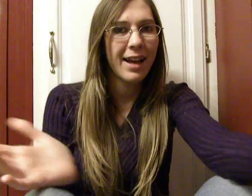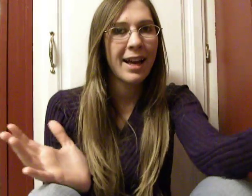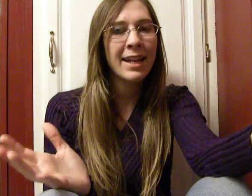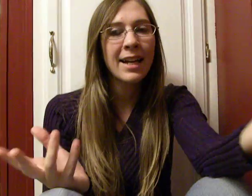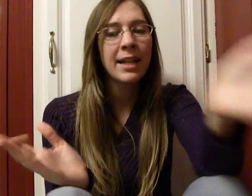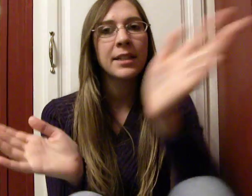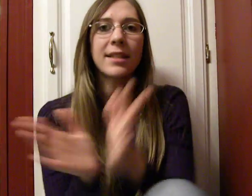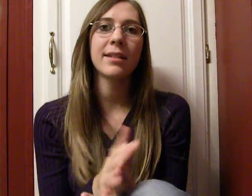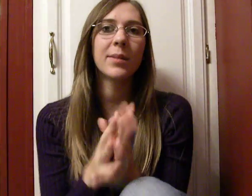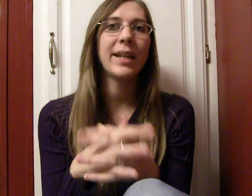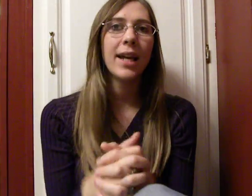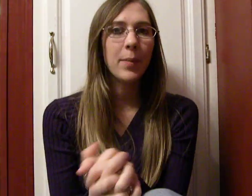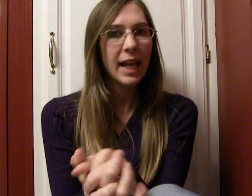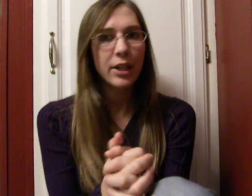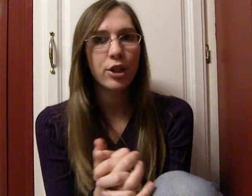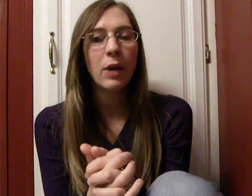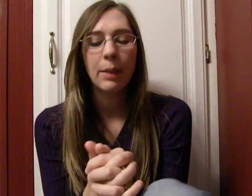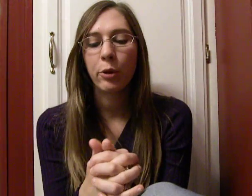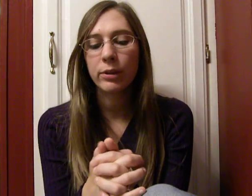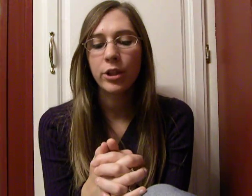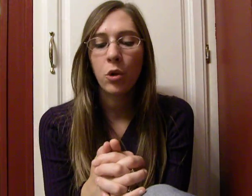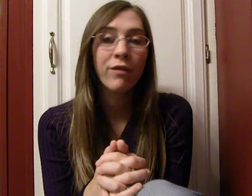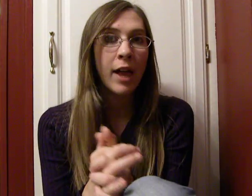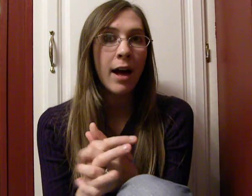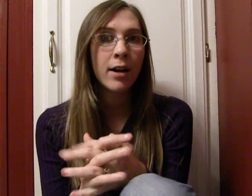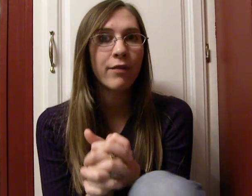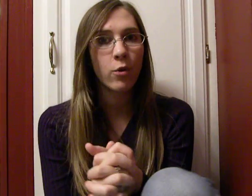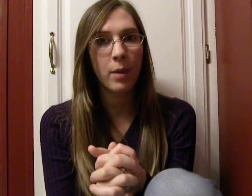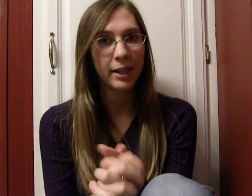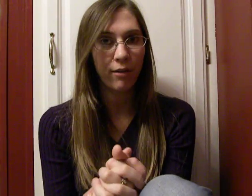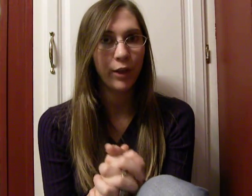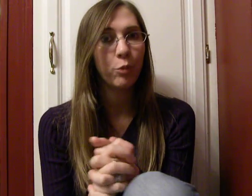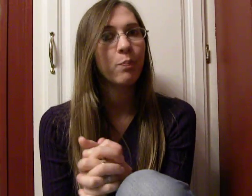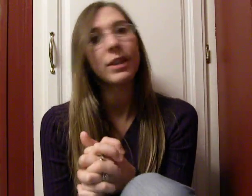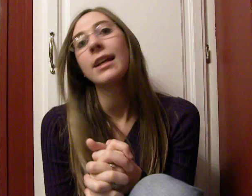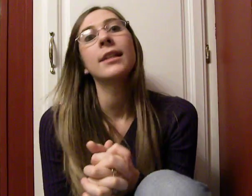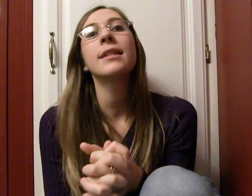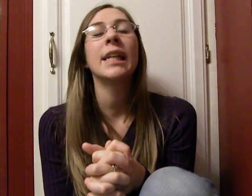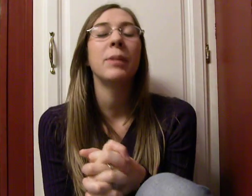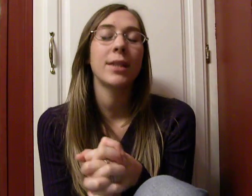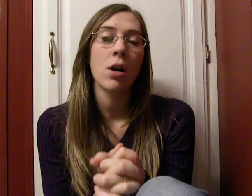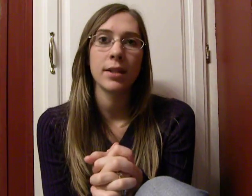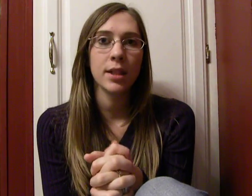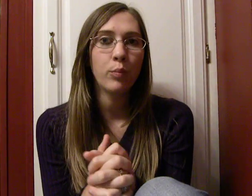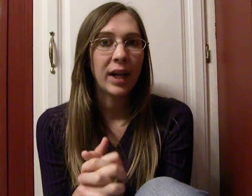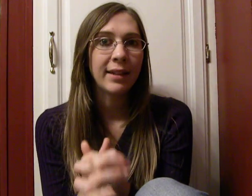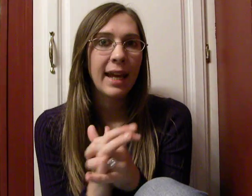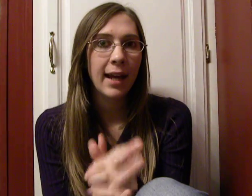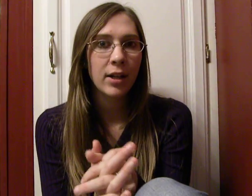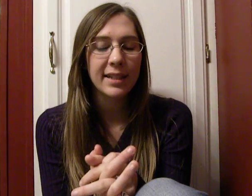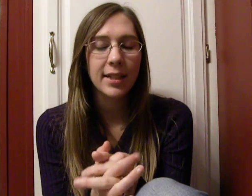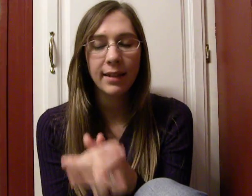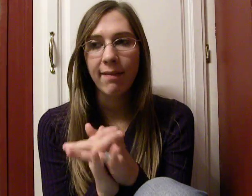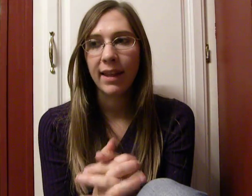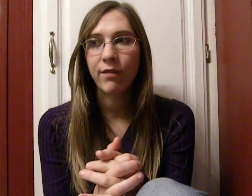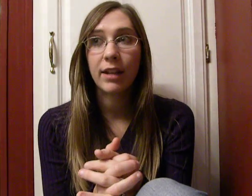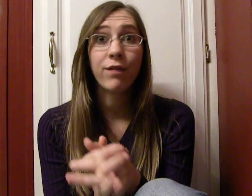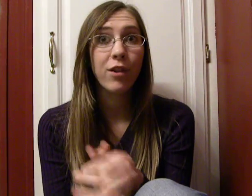Hi guys, this is me coming at you. I'm going to do a vlog for my nephew. His name is Austin Bradley Harrison. They live in